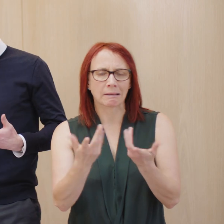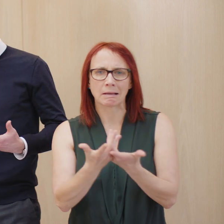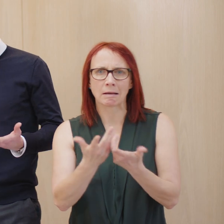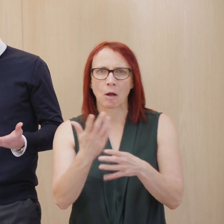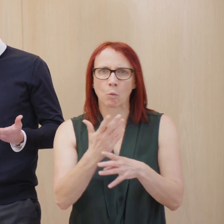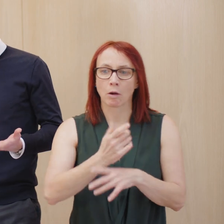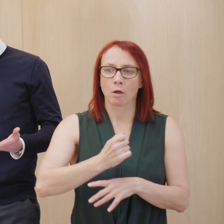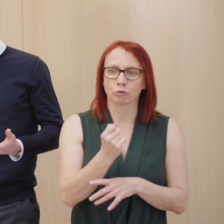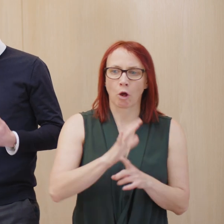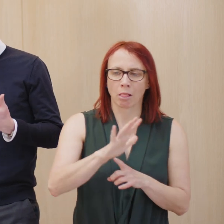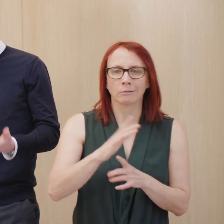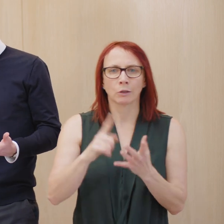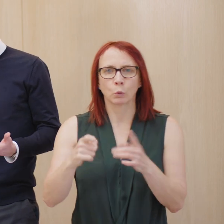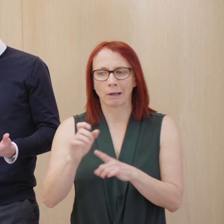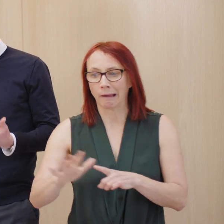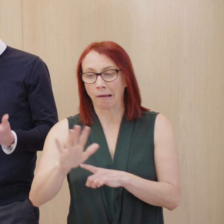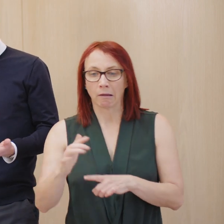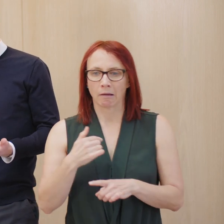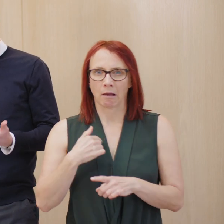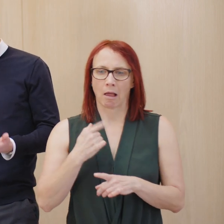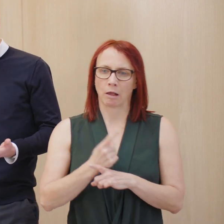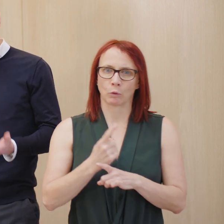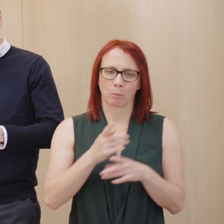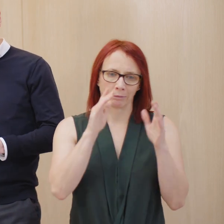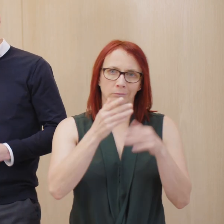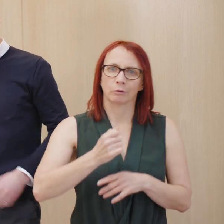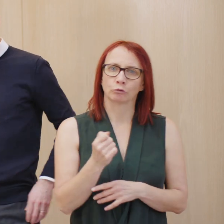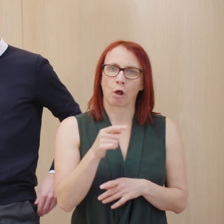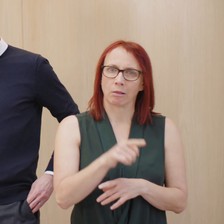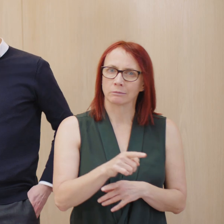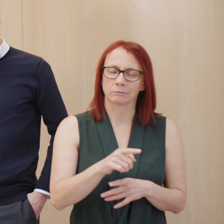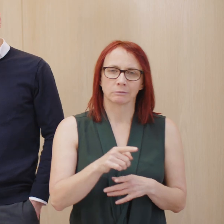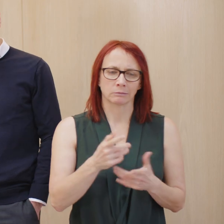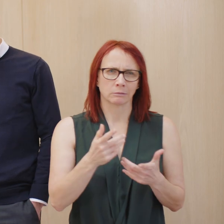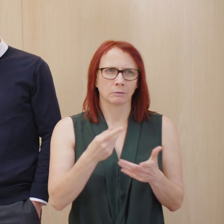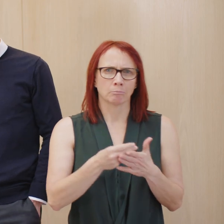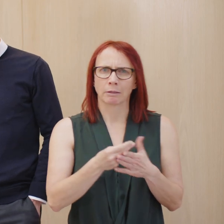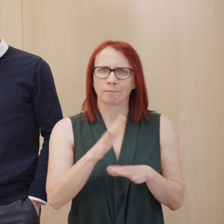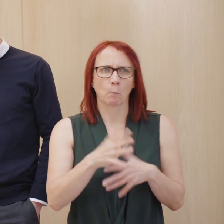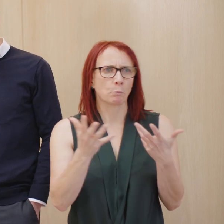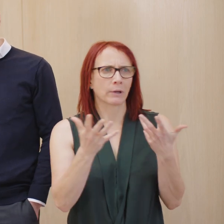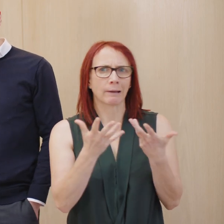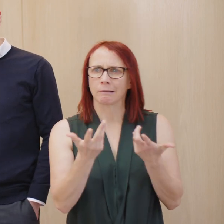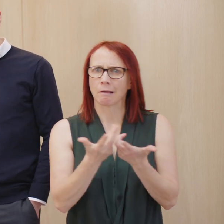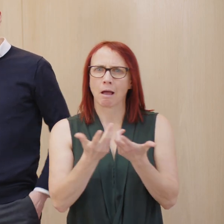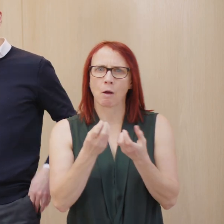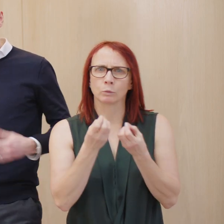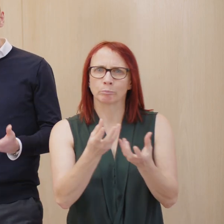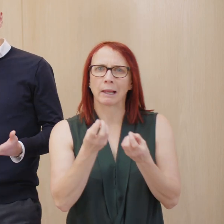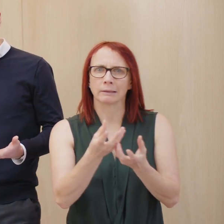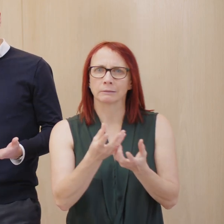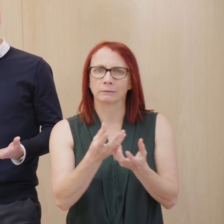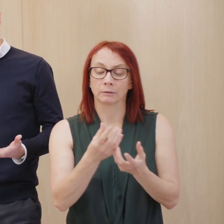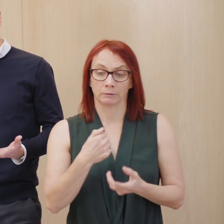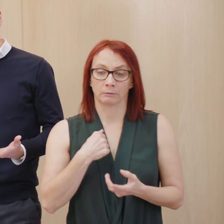started off by talking about how public money works primarily in Scotland, where the money comes from and how it's spent. And I think the key